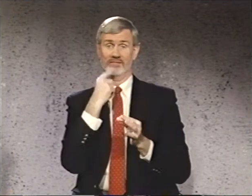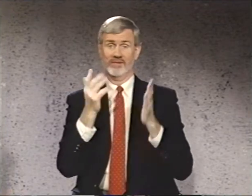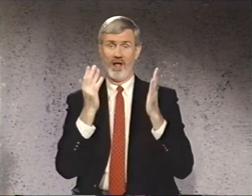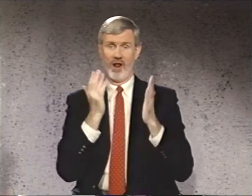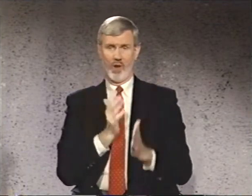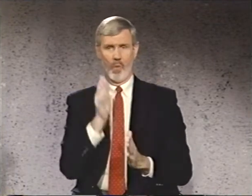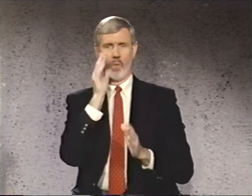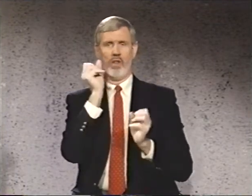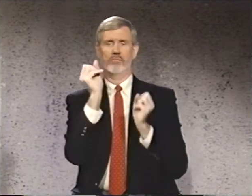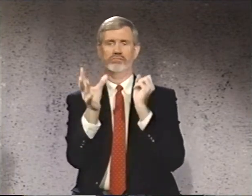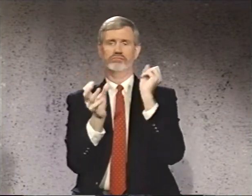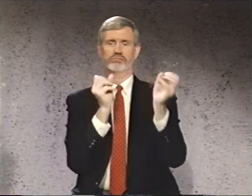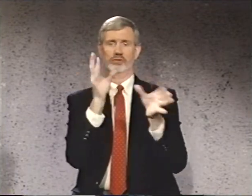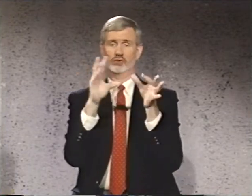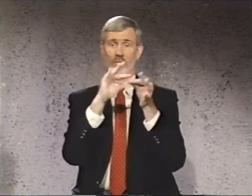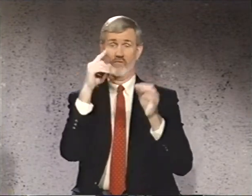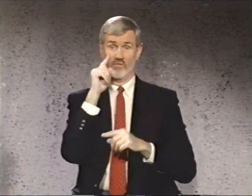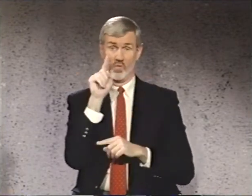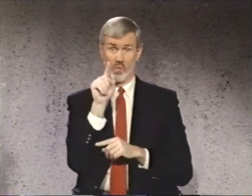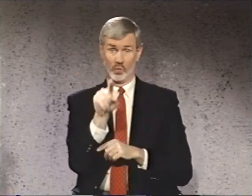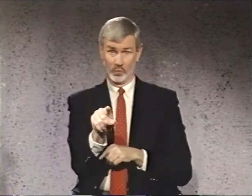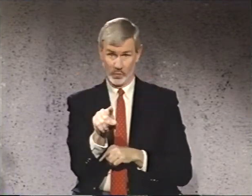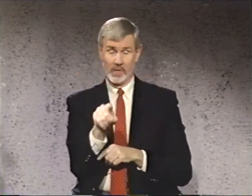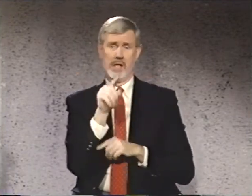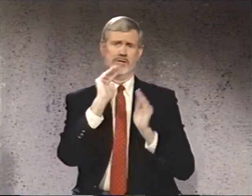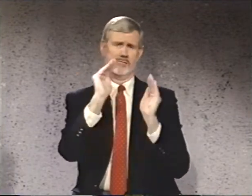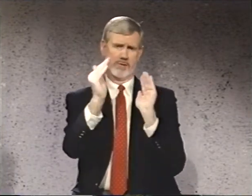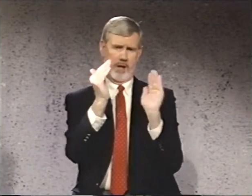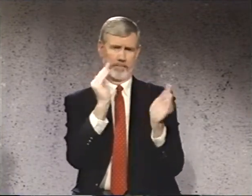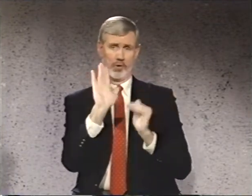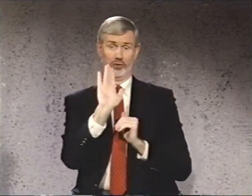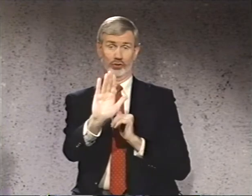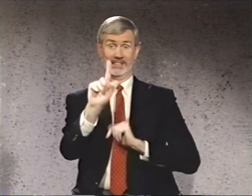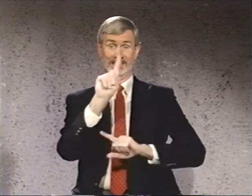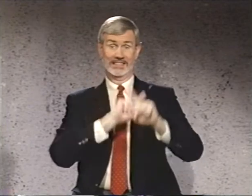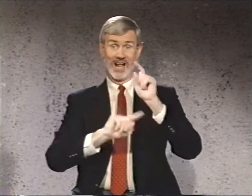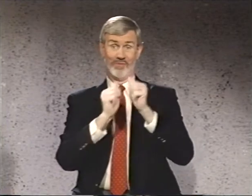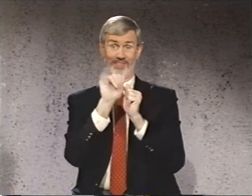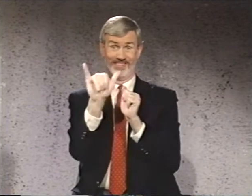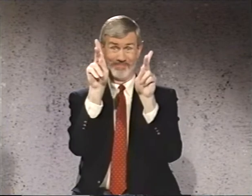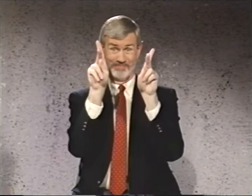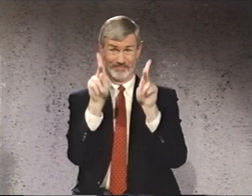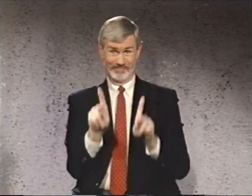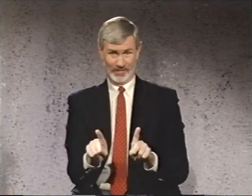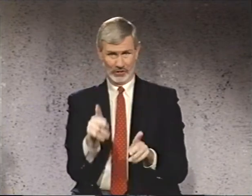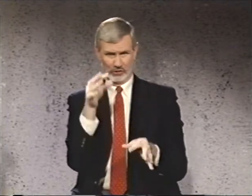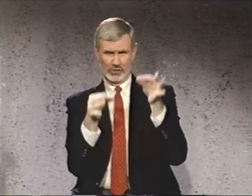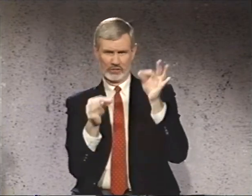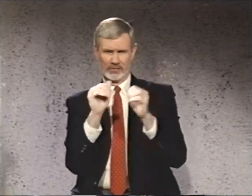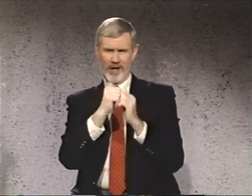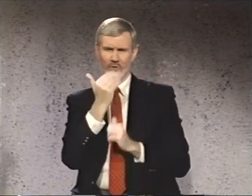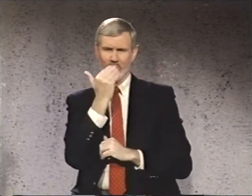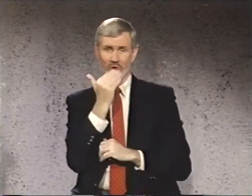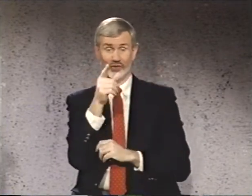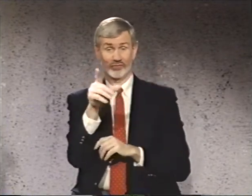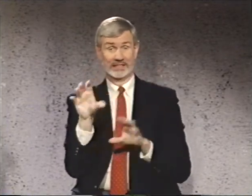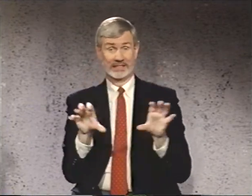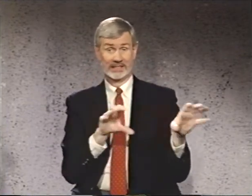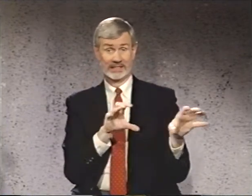storyteller will sign the story for you. Compare your signing with that person's to judge how well you did.